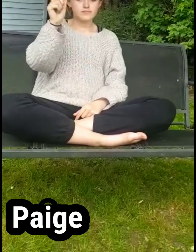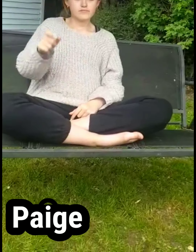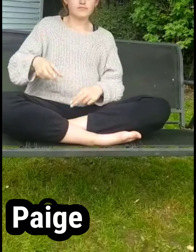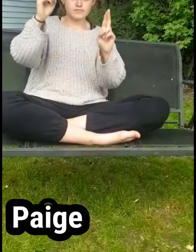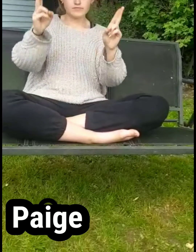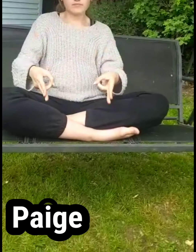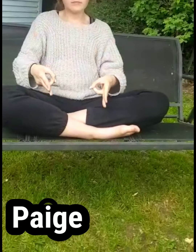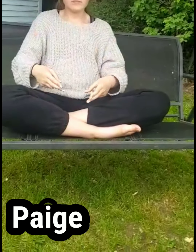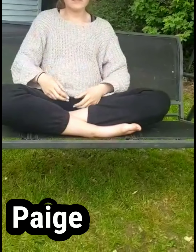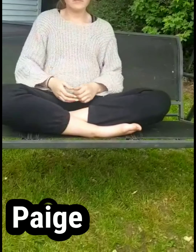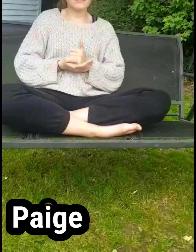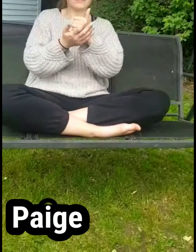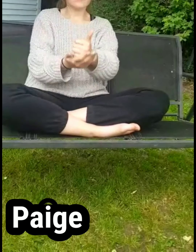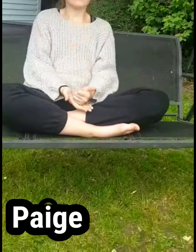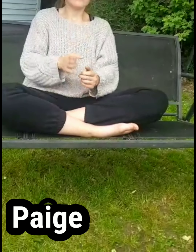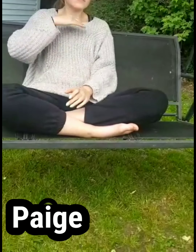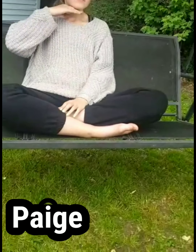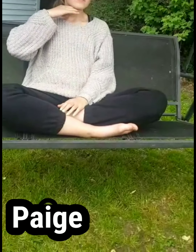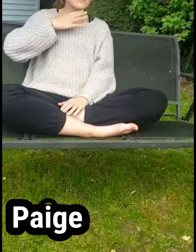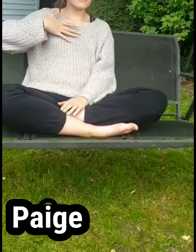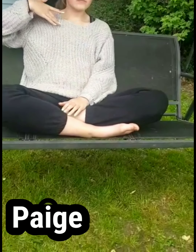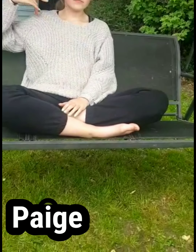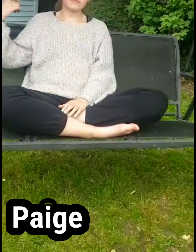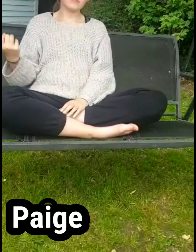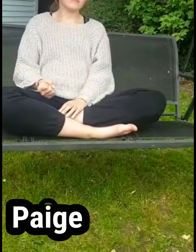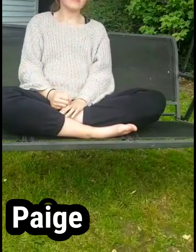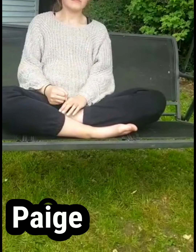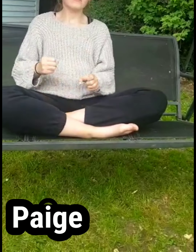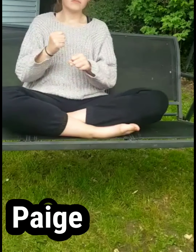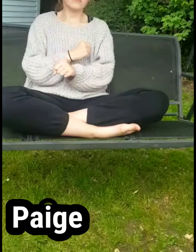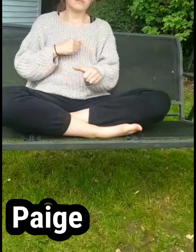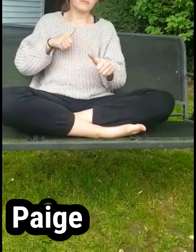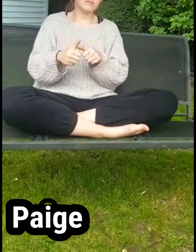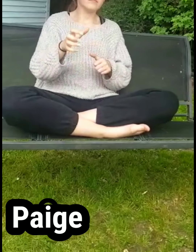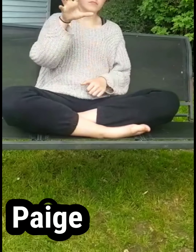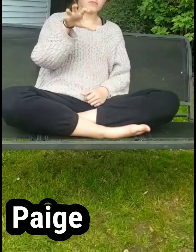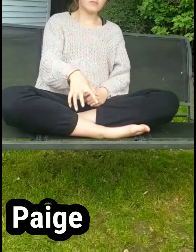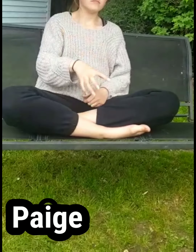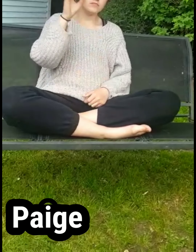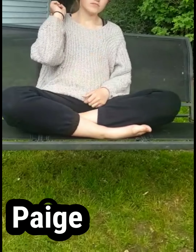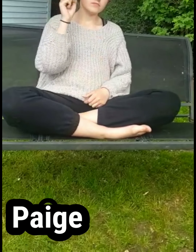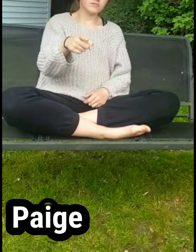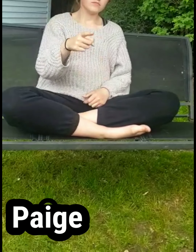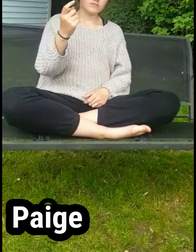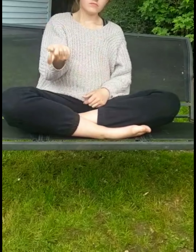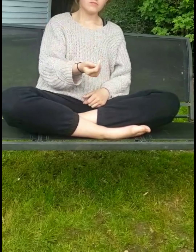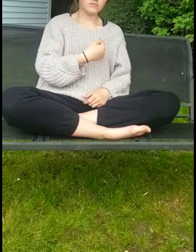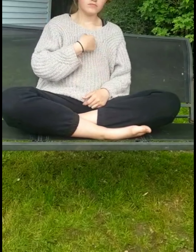lying, if you cared enough for the living Make a better place for you and for